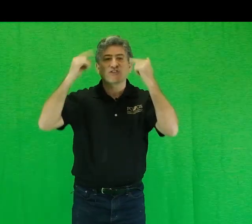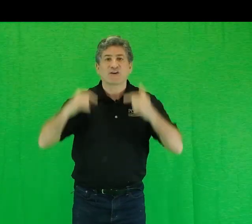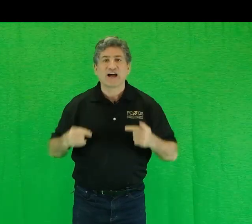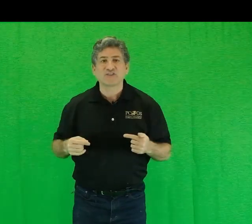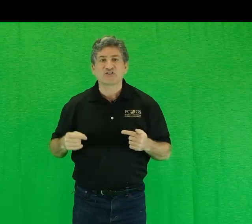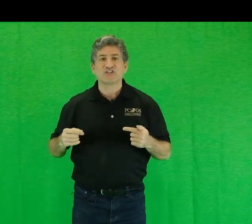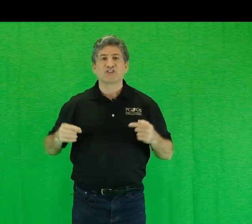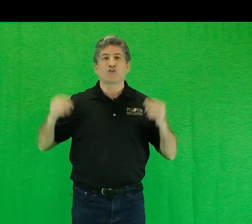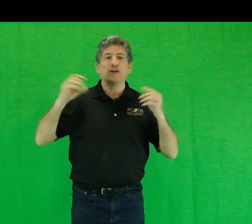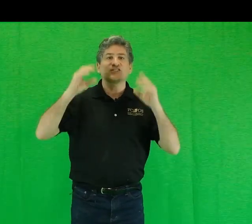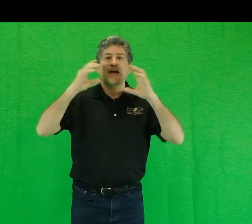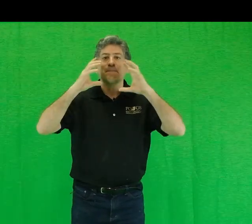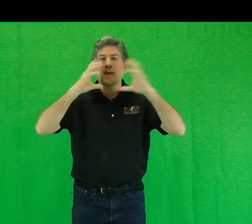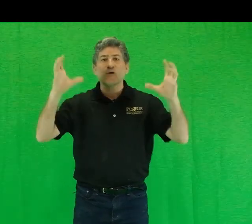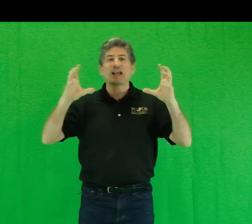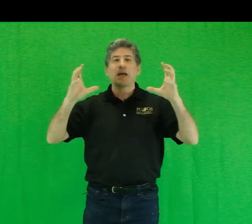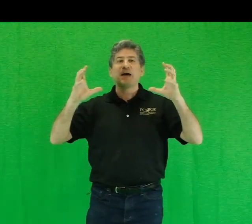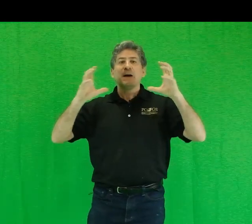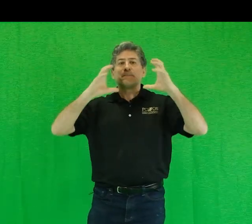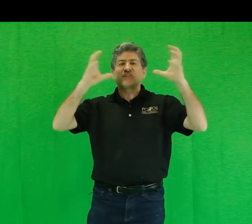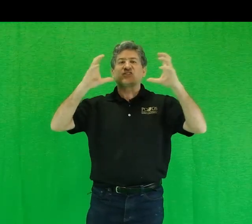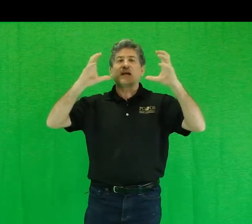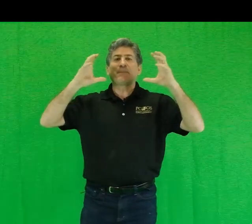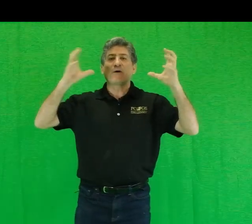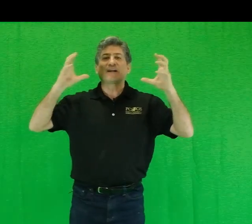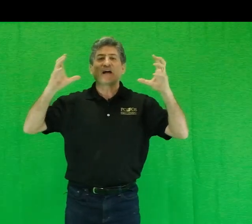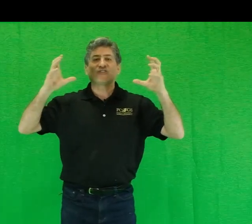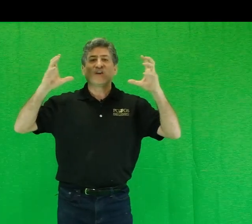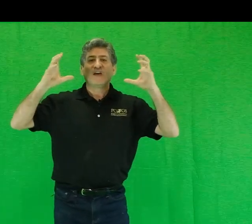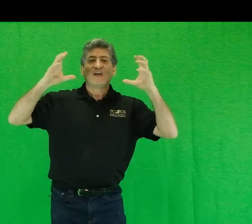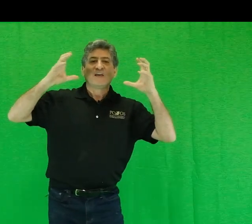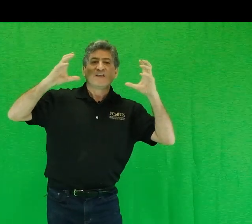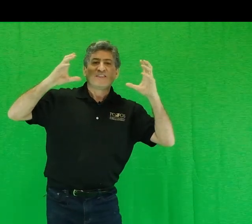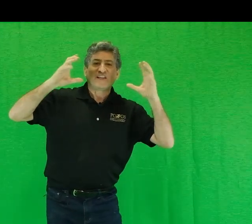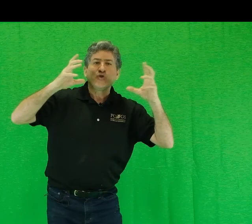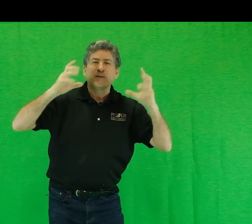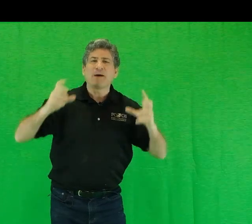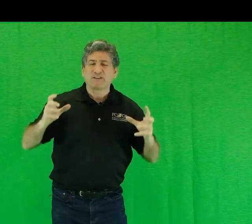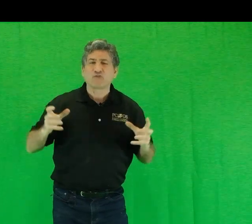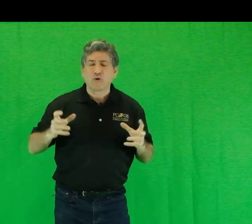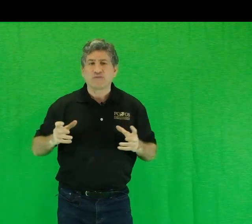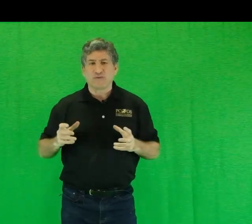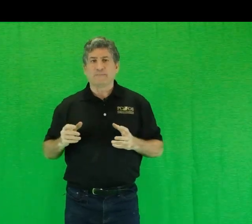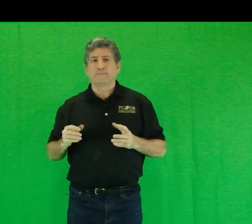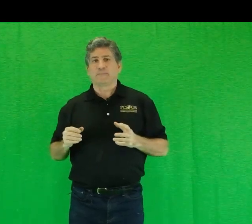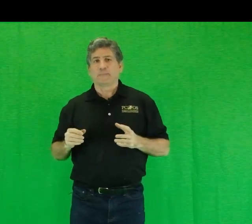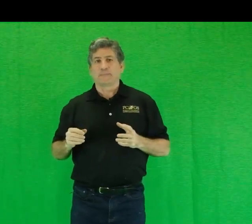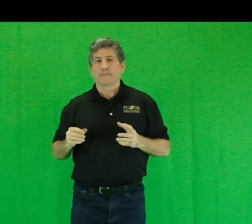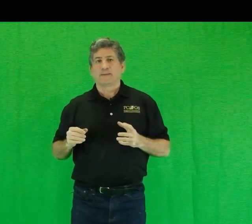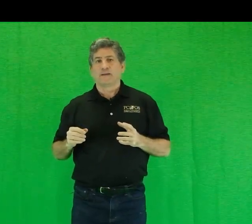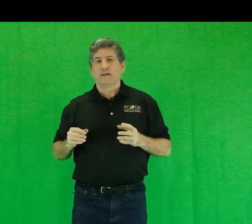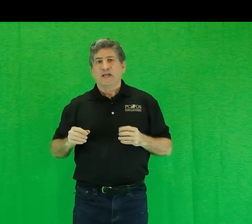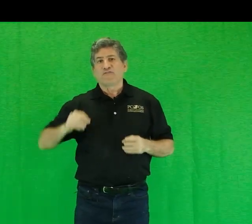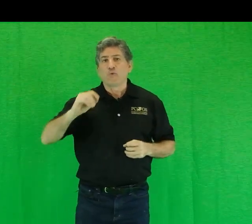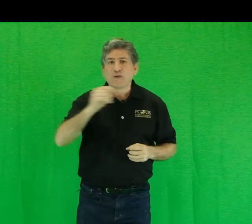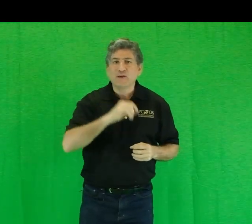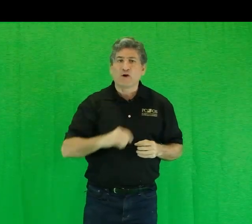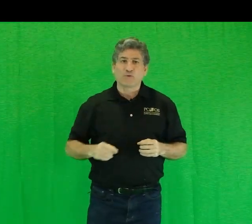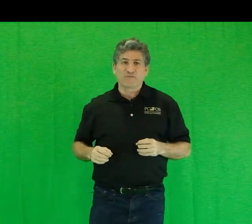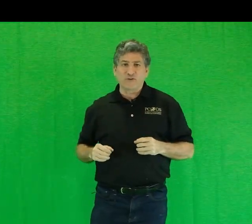their consciousness and creates that paradigm-busting paradox that human minds grow from. If you really want to refuse